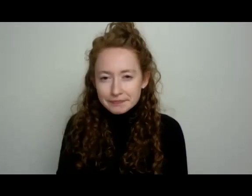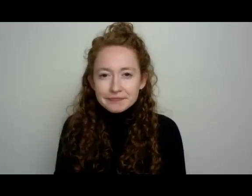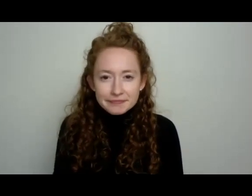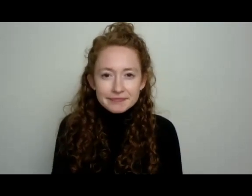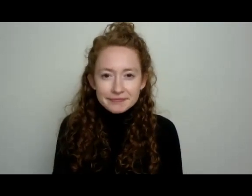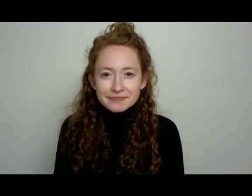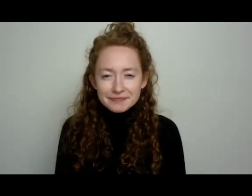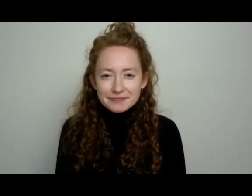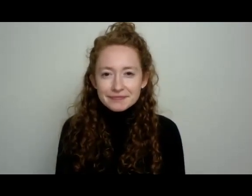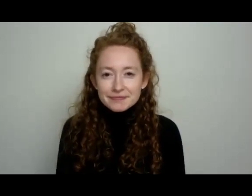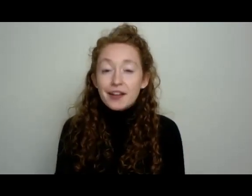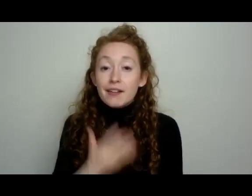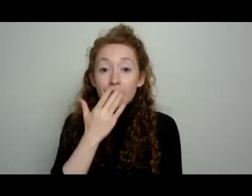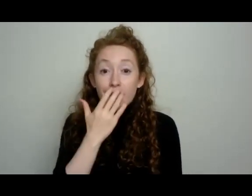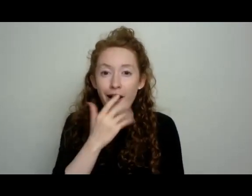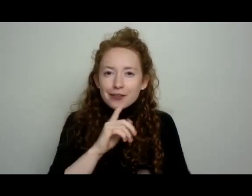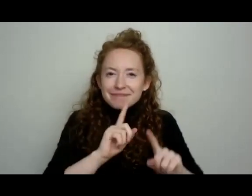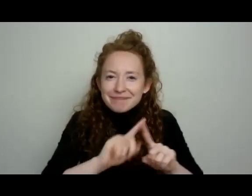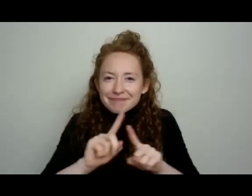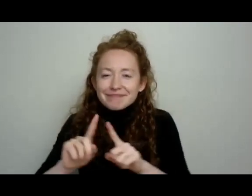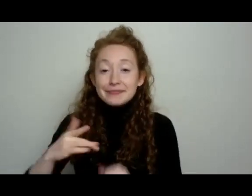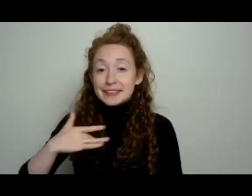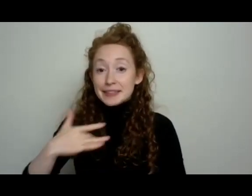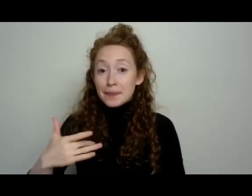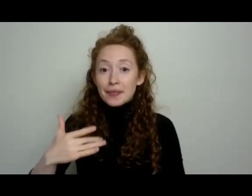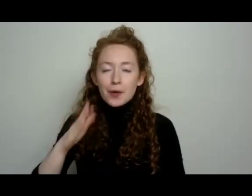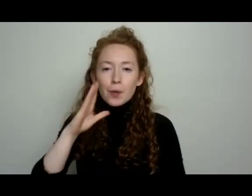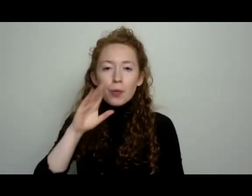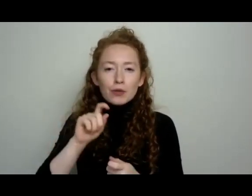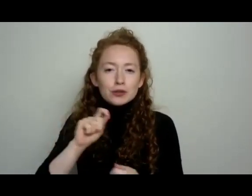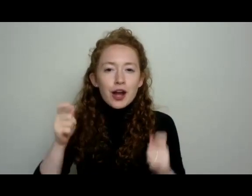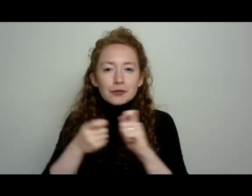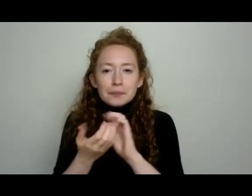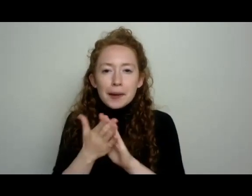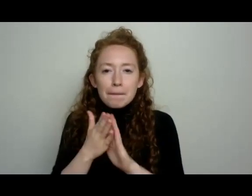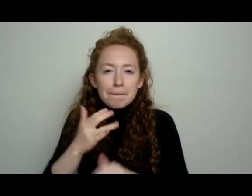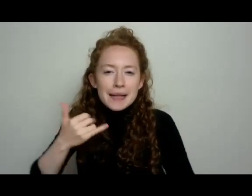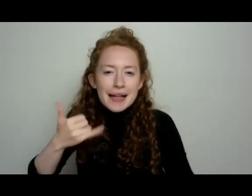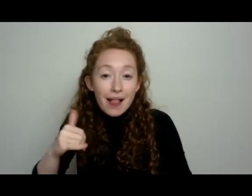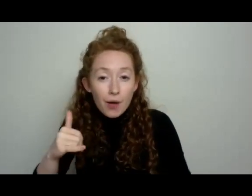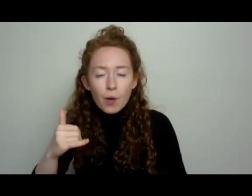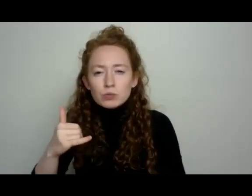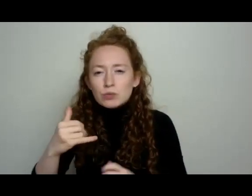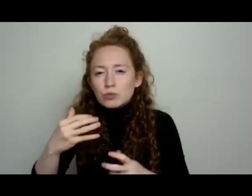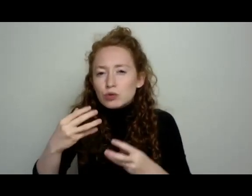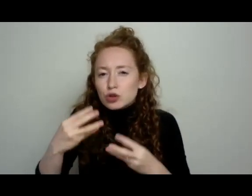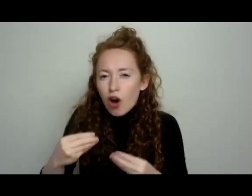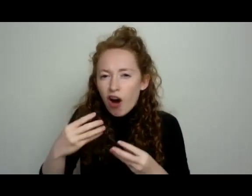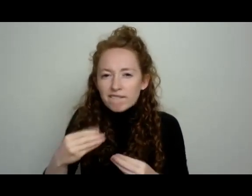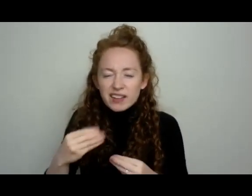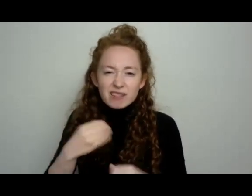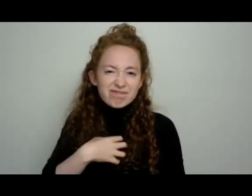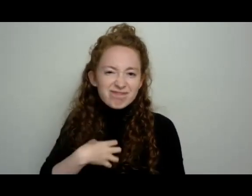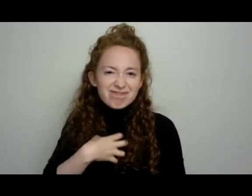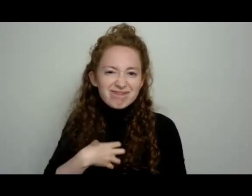all of those colors will turn yellow and quite soft and fairly putrid